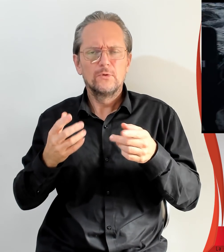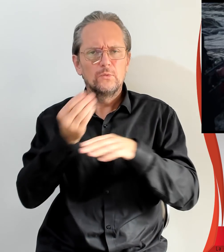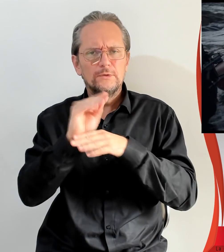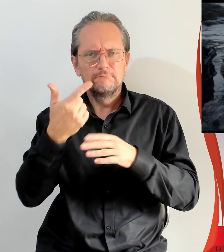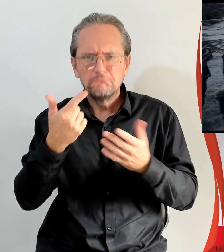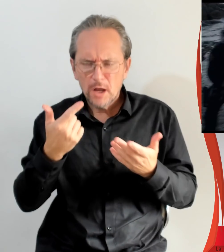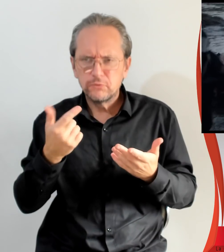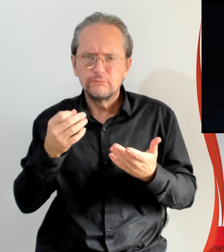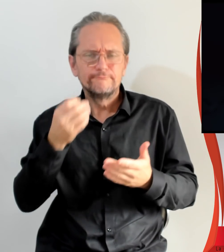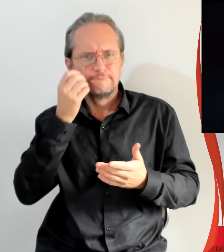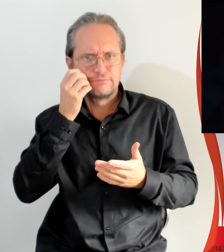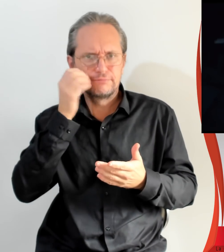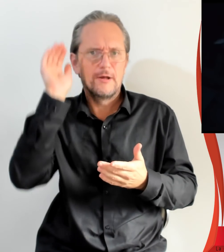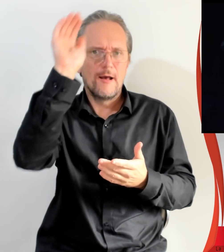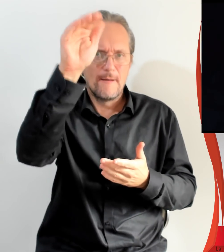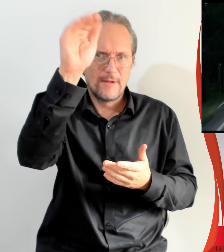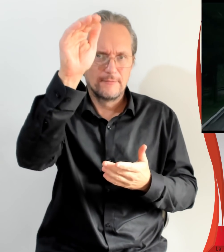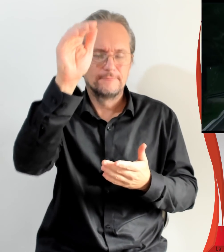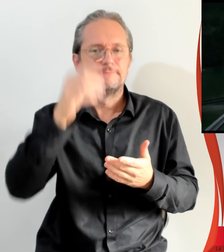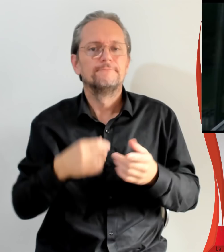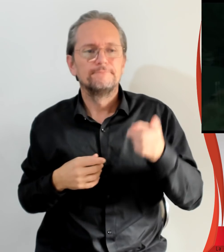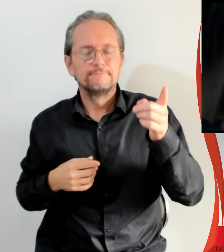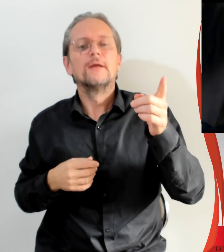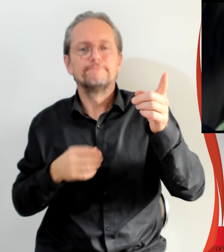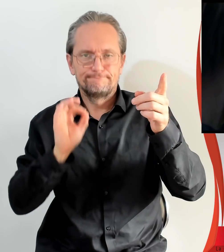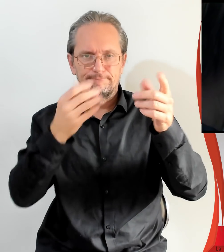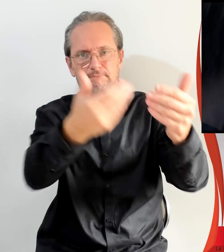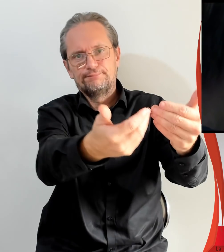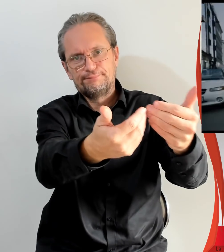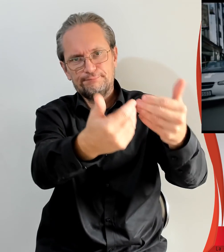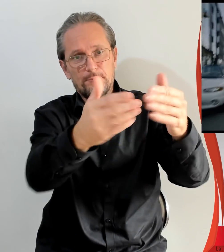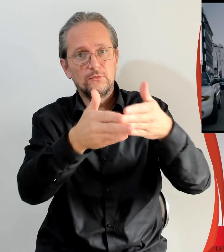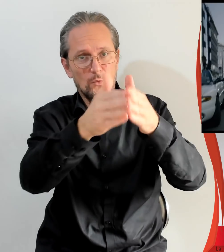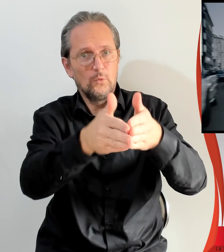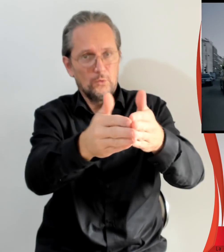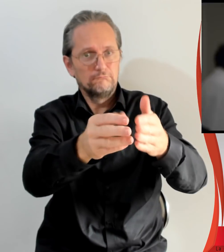This now looks like a coordinated gun and bomb attack We heightened sense of security and alert